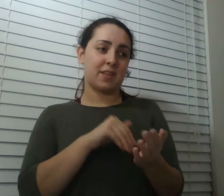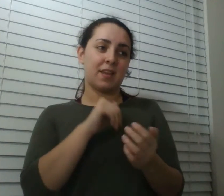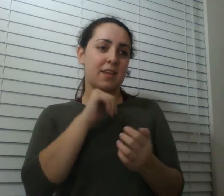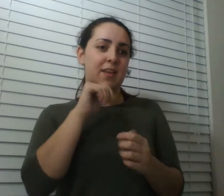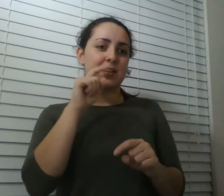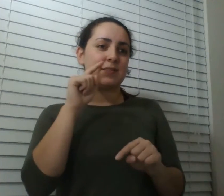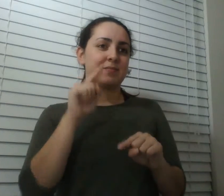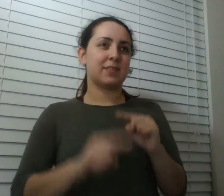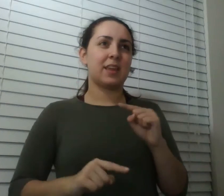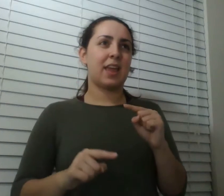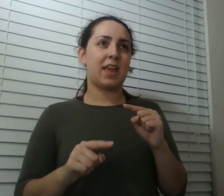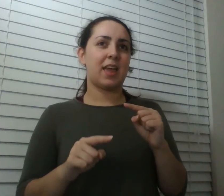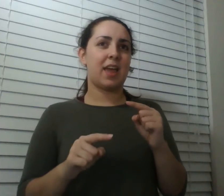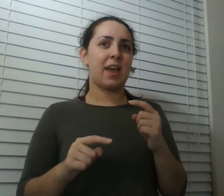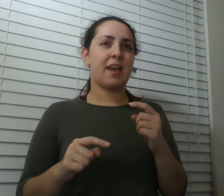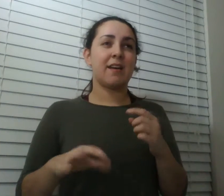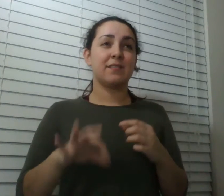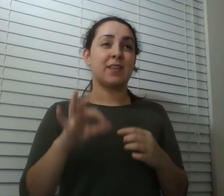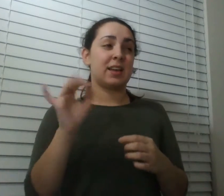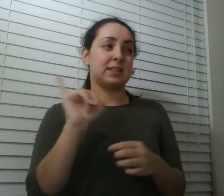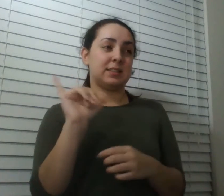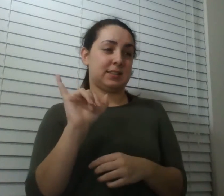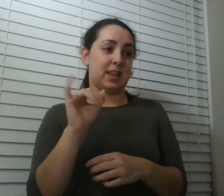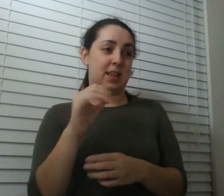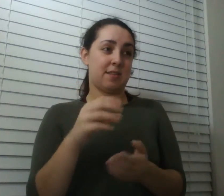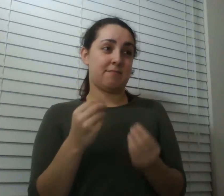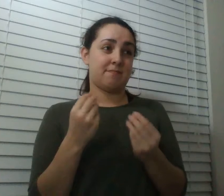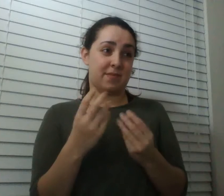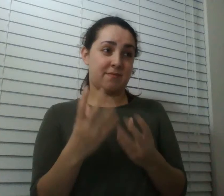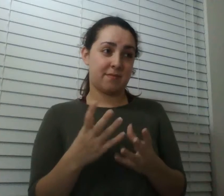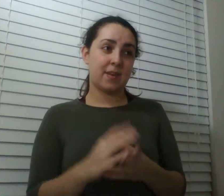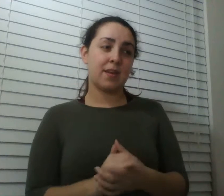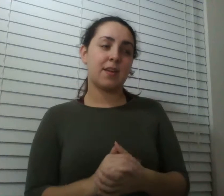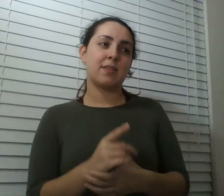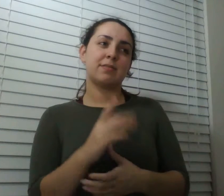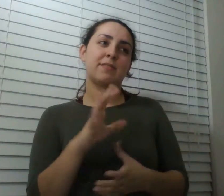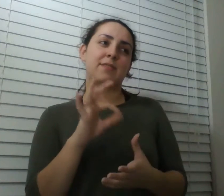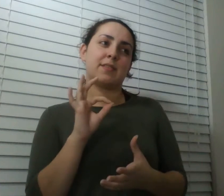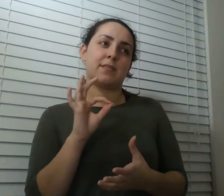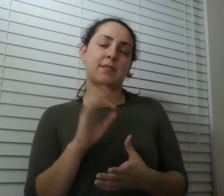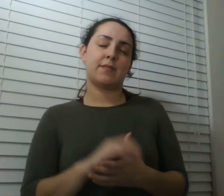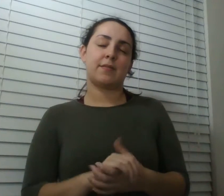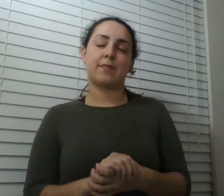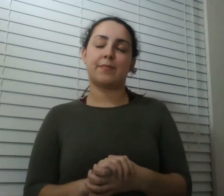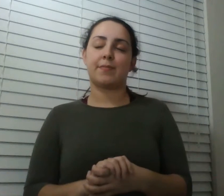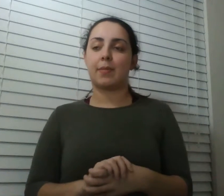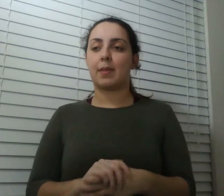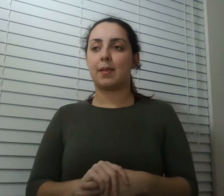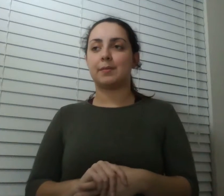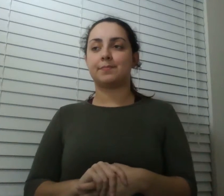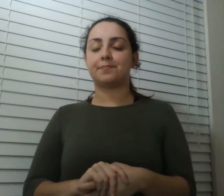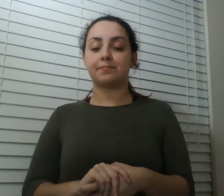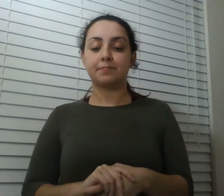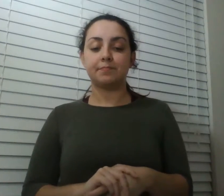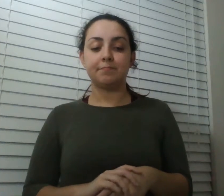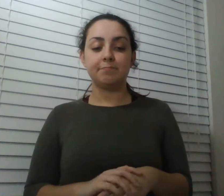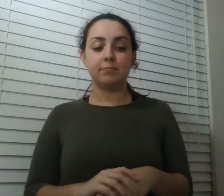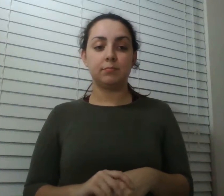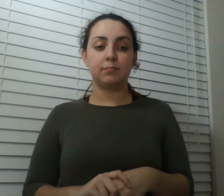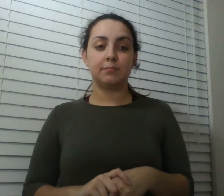i don't know if i get the law delonometer using the delonometer they were not able to